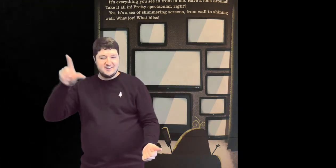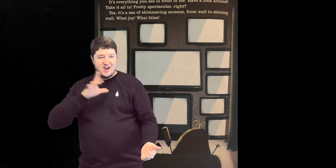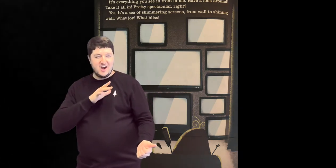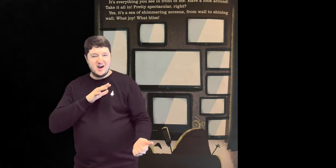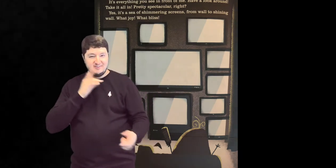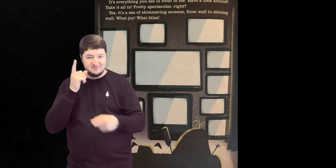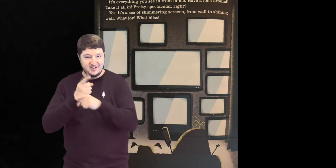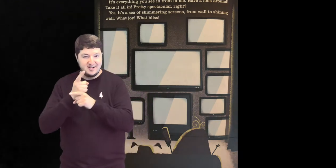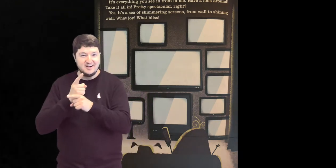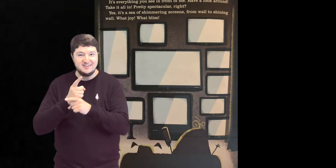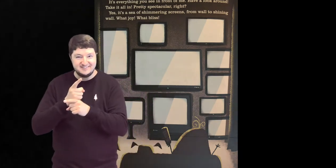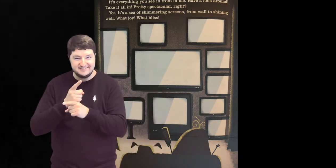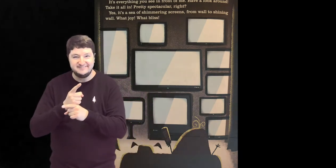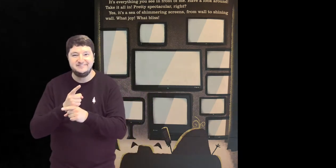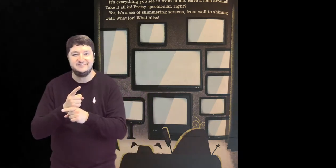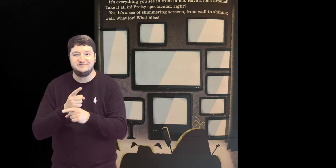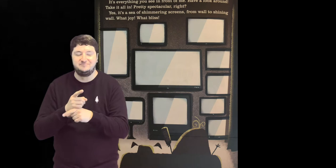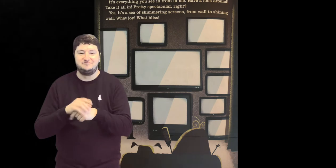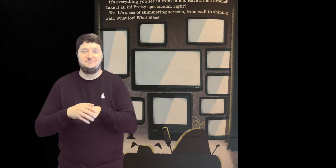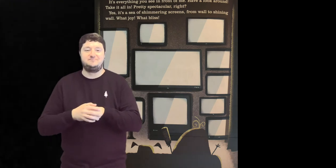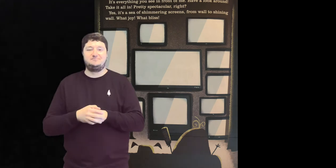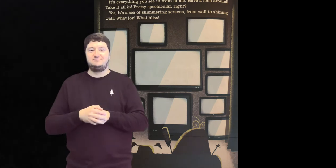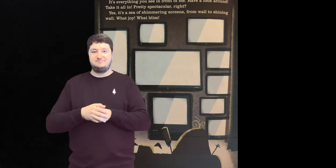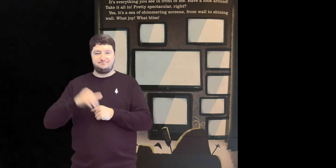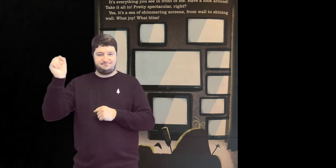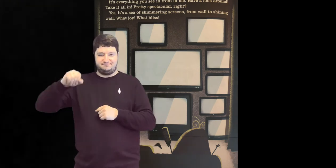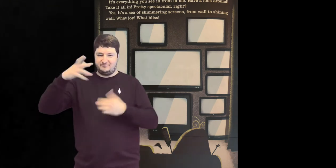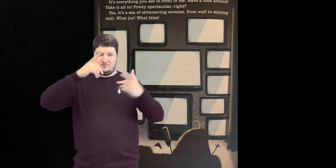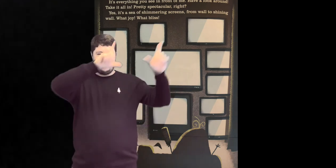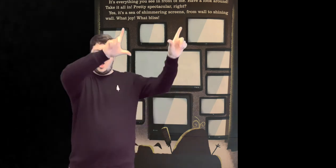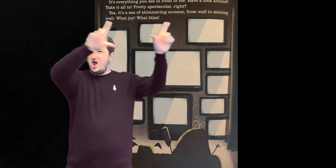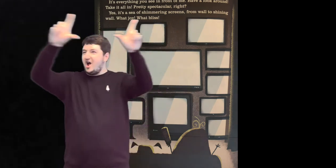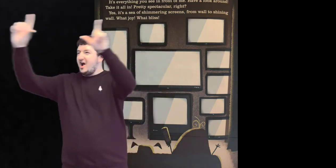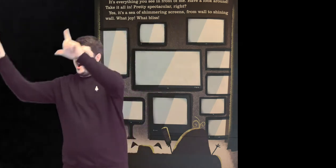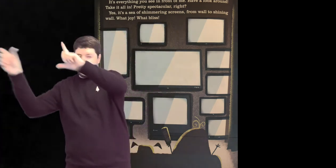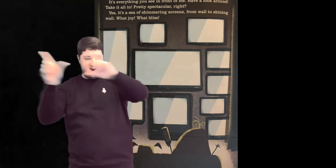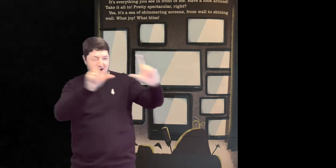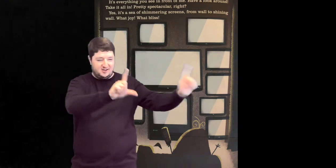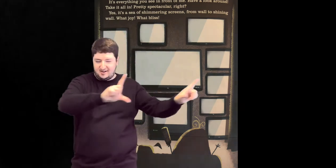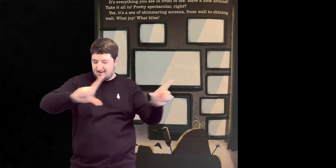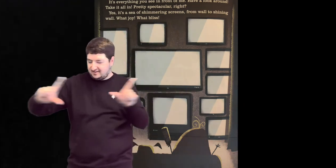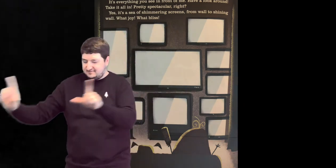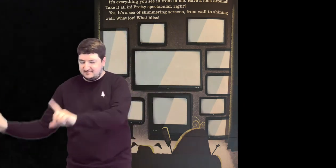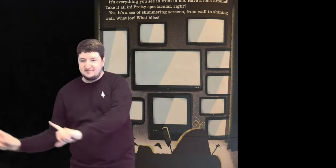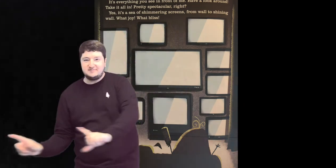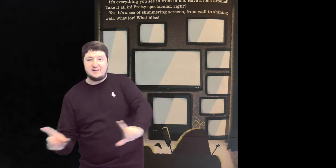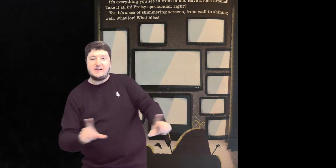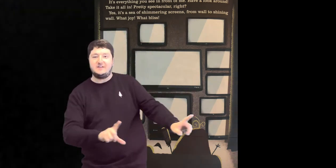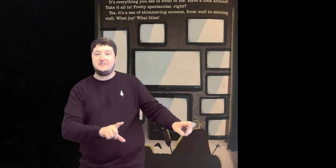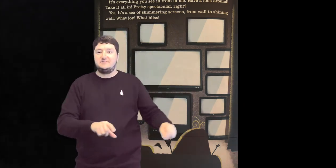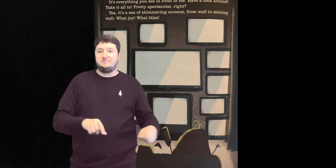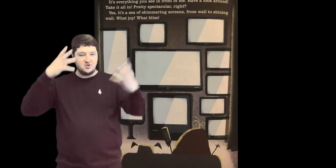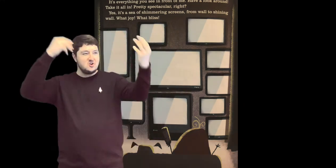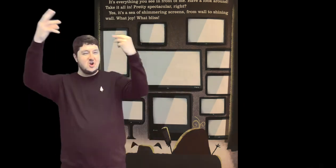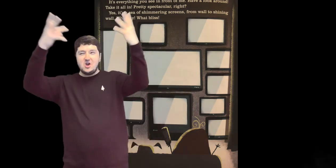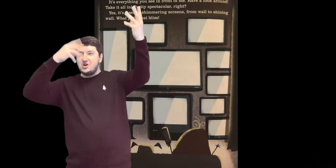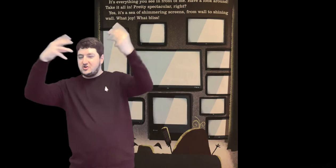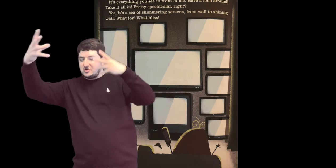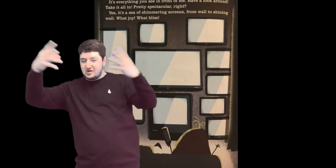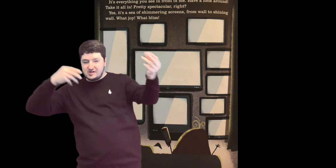Pretty spectacular, right? Yes It's a sea of shimmering screens From wall